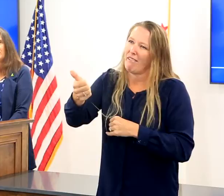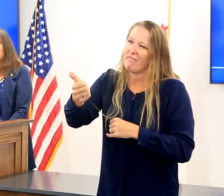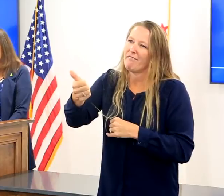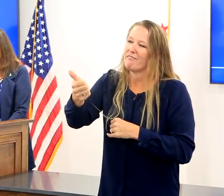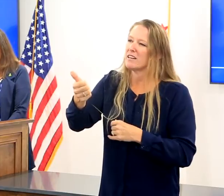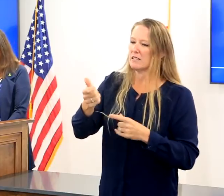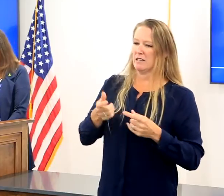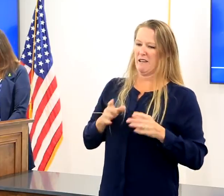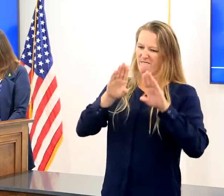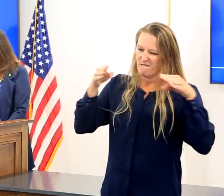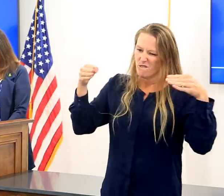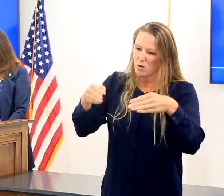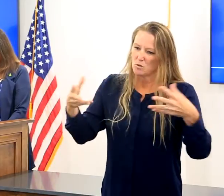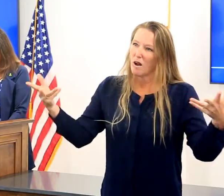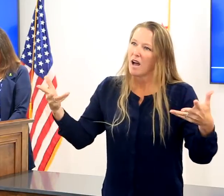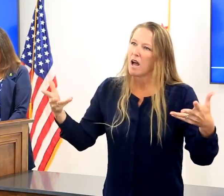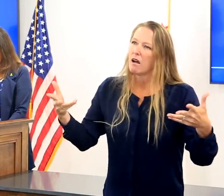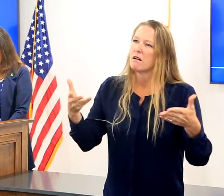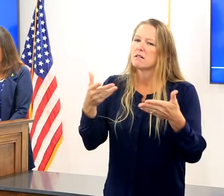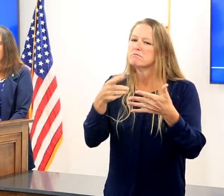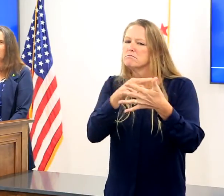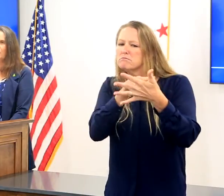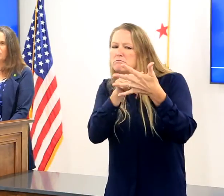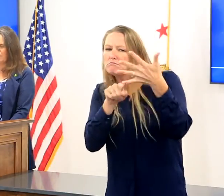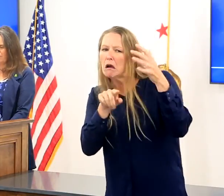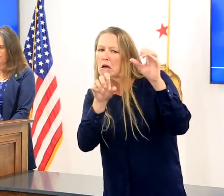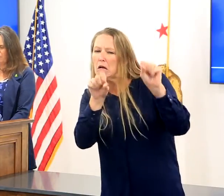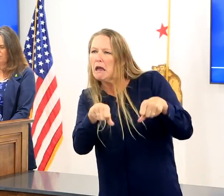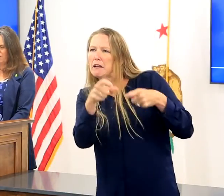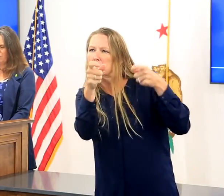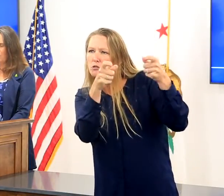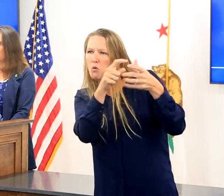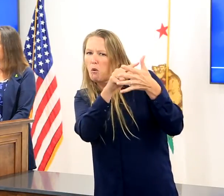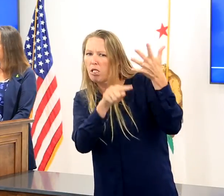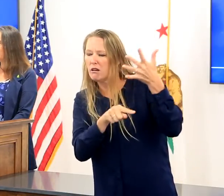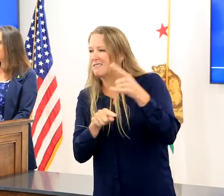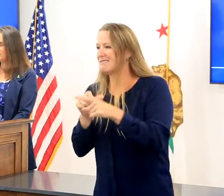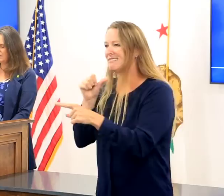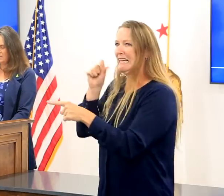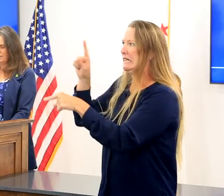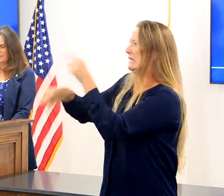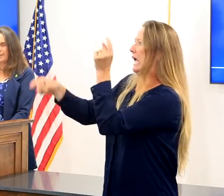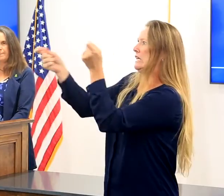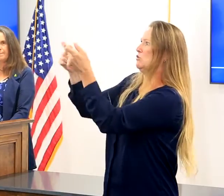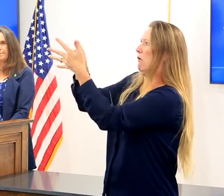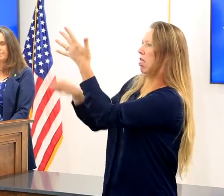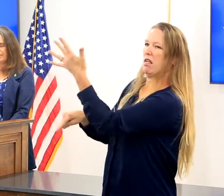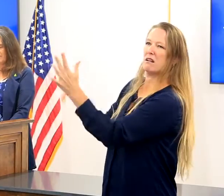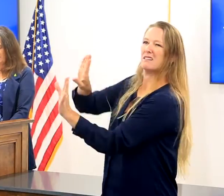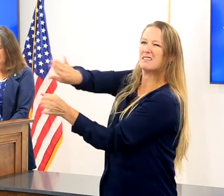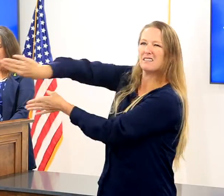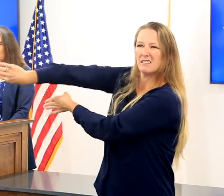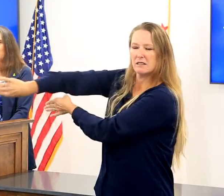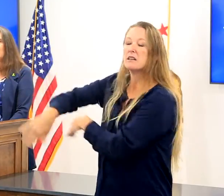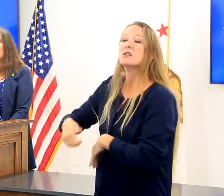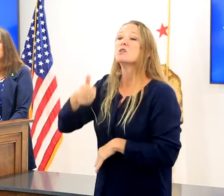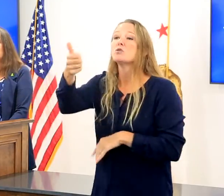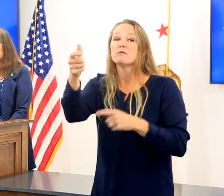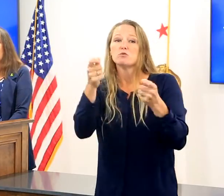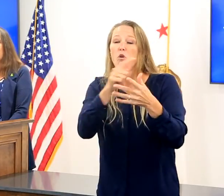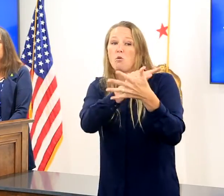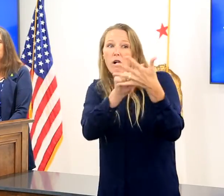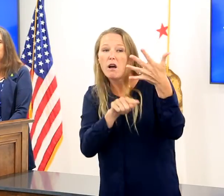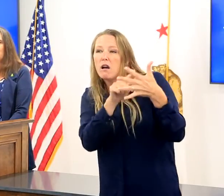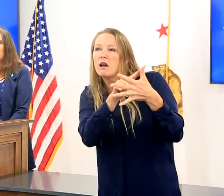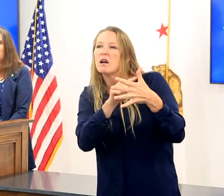not what you can't control. You can control and focus on your own physical distancing. You can